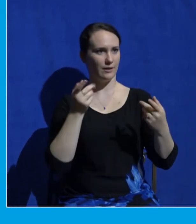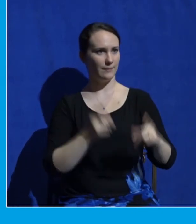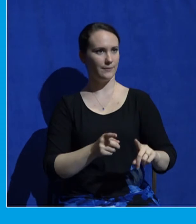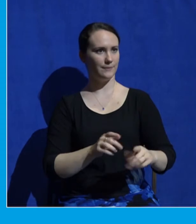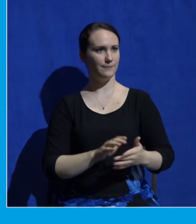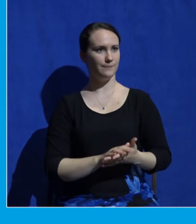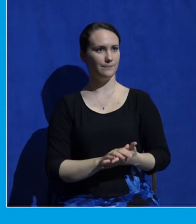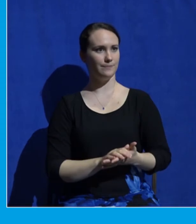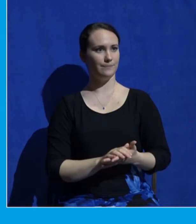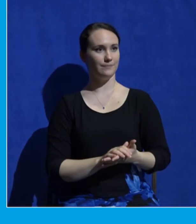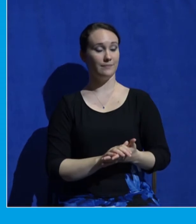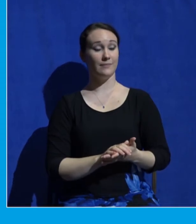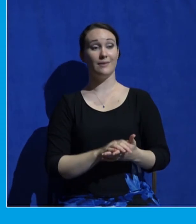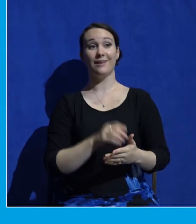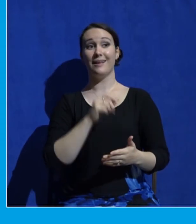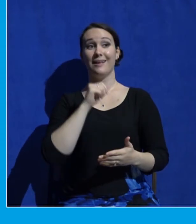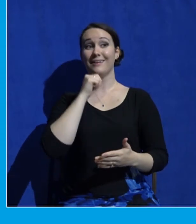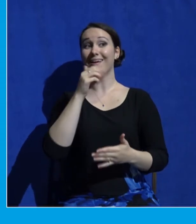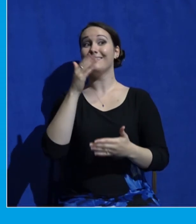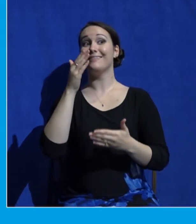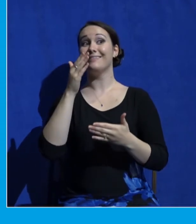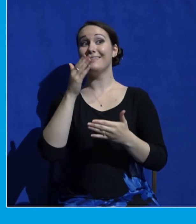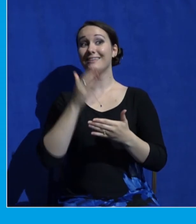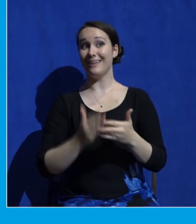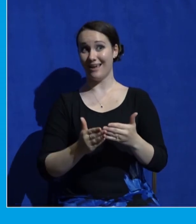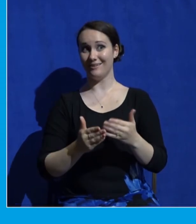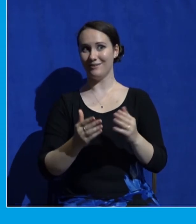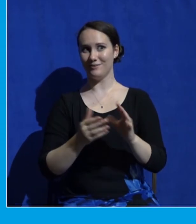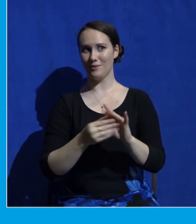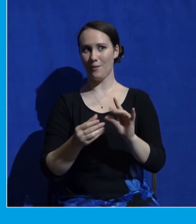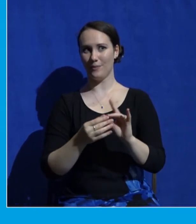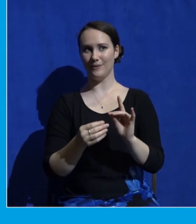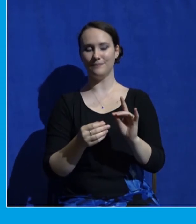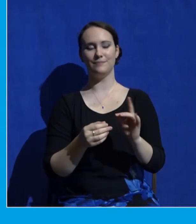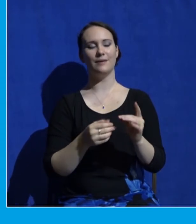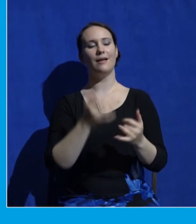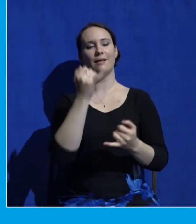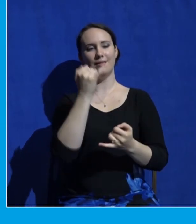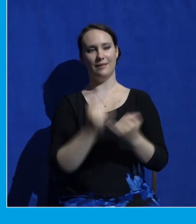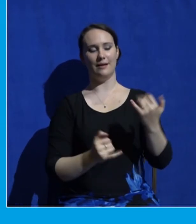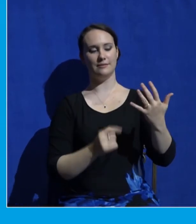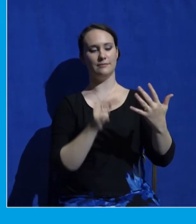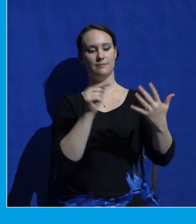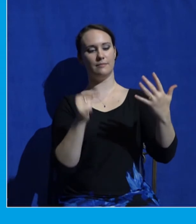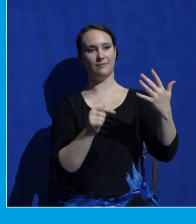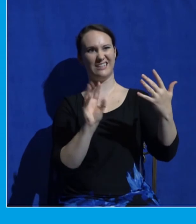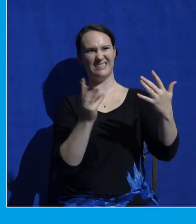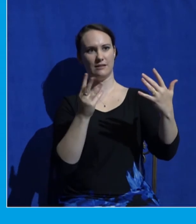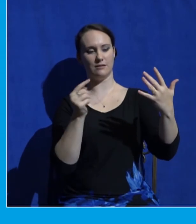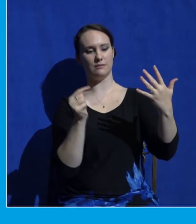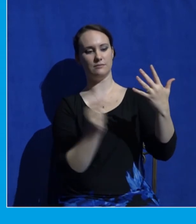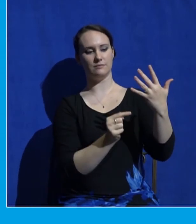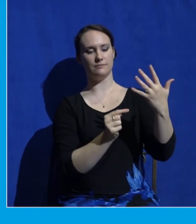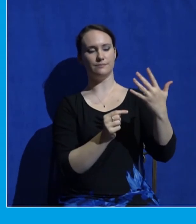not the end of the story. We got one more picture of Jesus. Jesus is